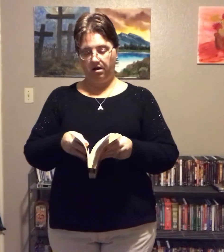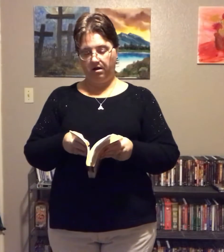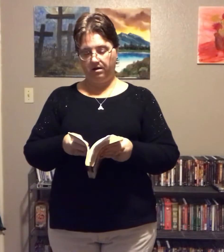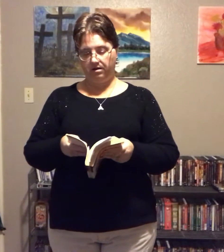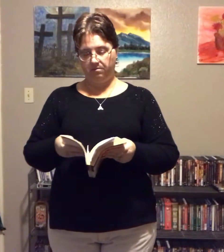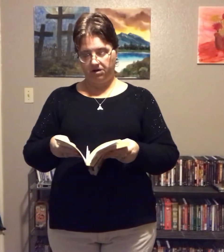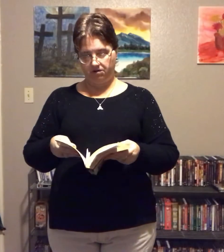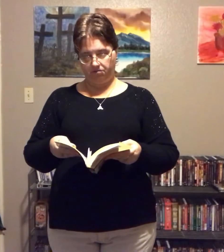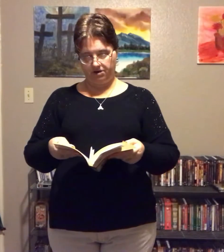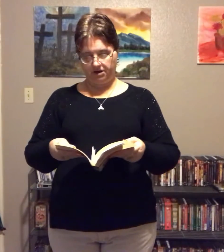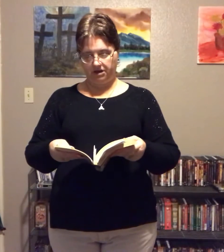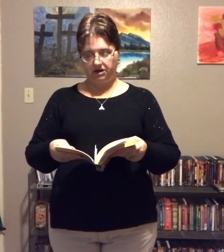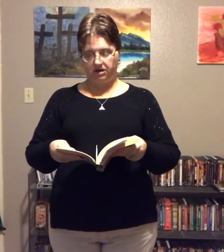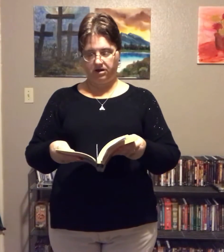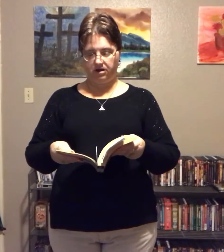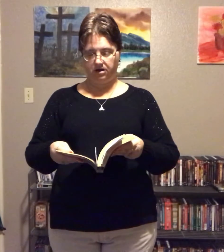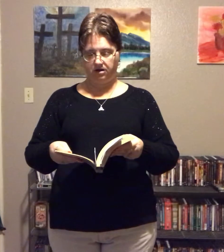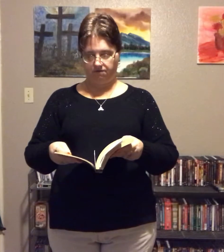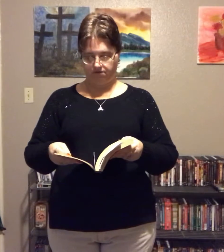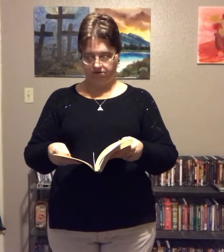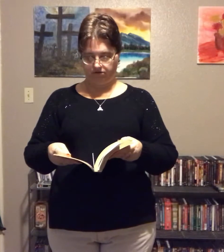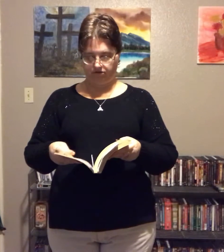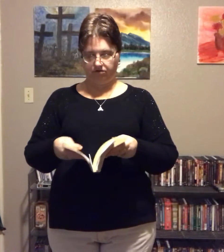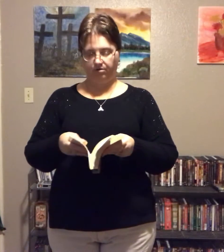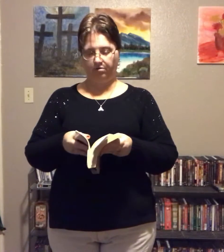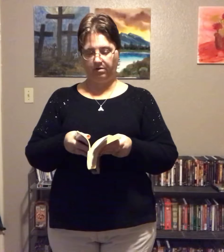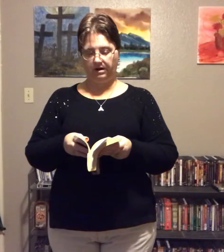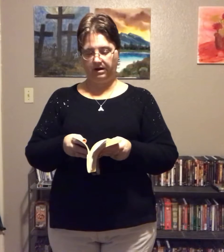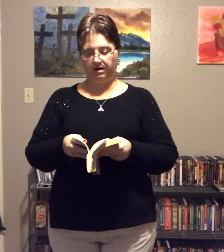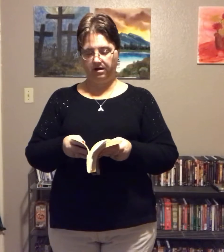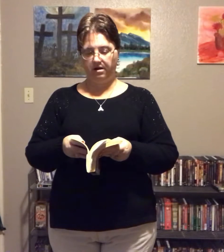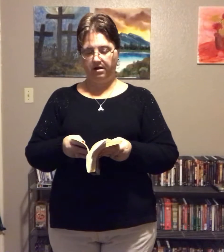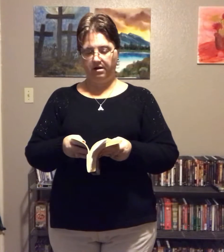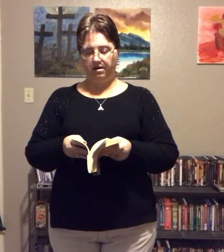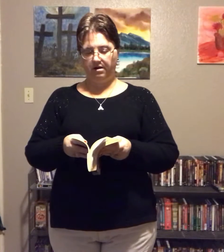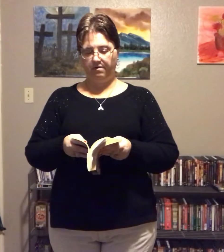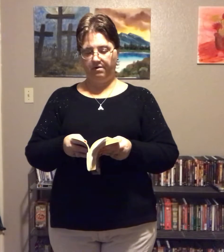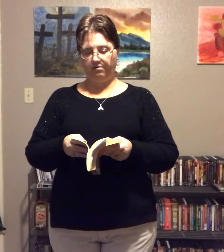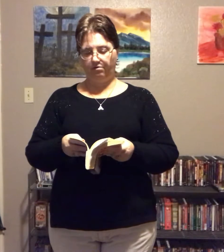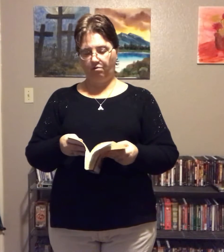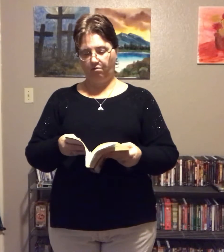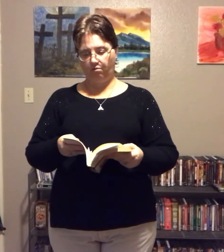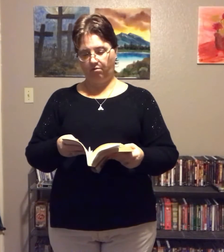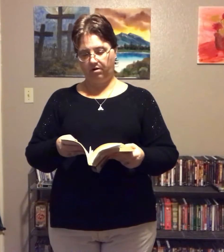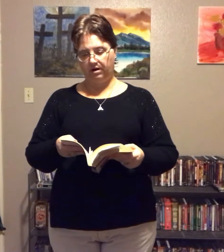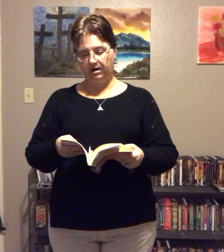Let me go back first to this one.